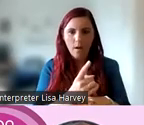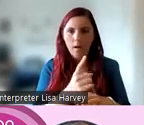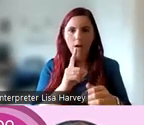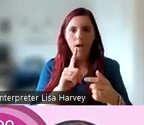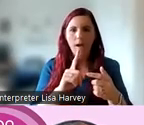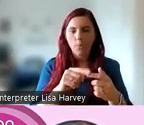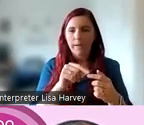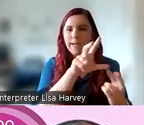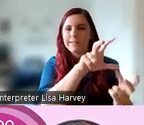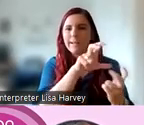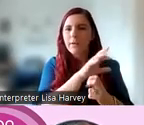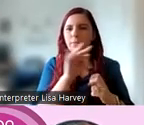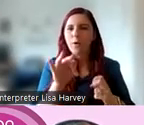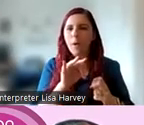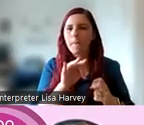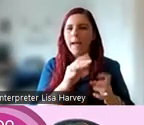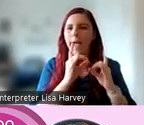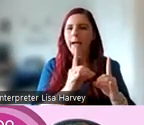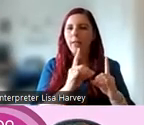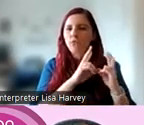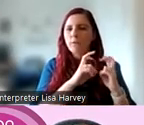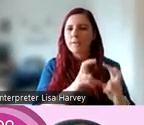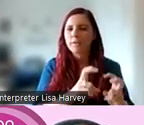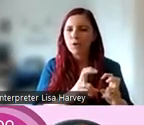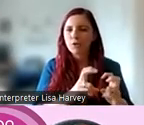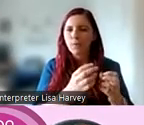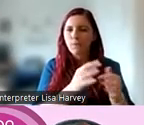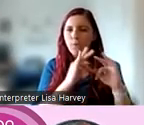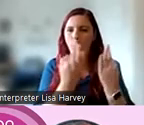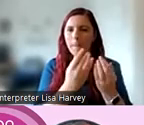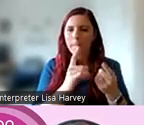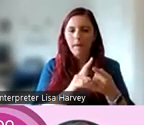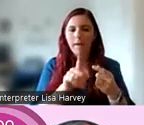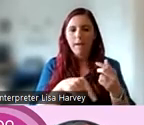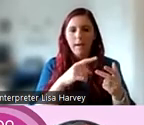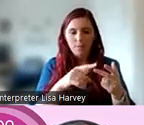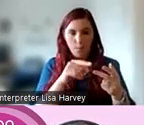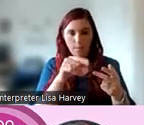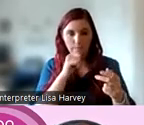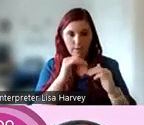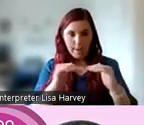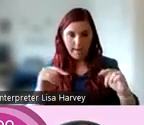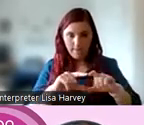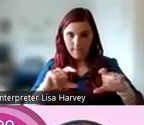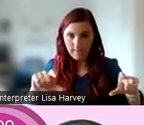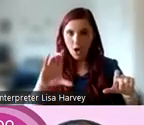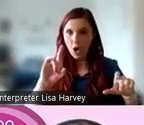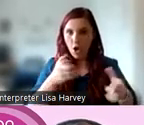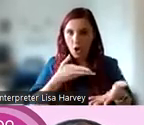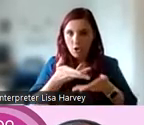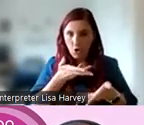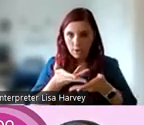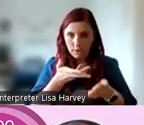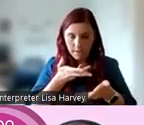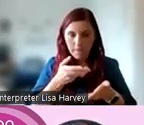from Health Research Charities Ireland and the Irish Health Research Forum. So the first level at the bottom is consult, and this